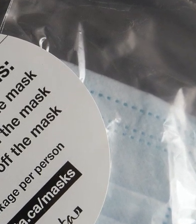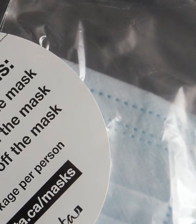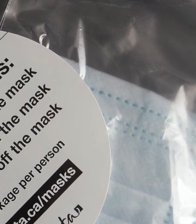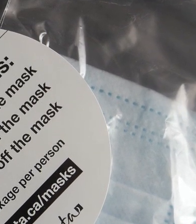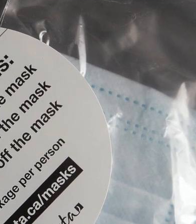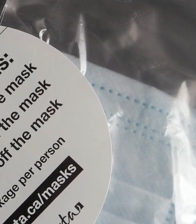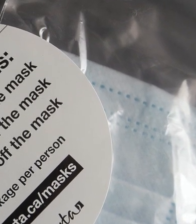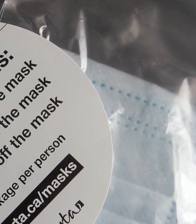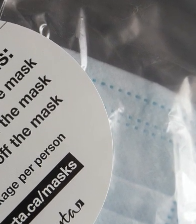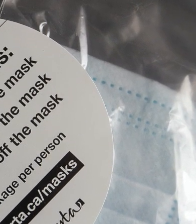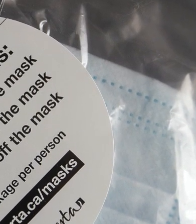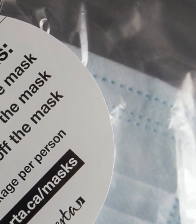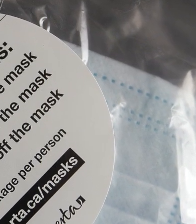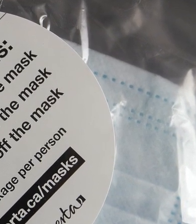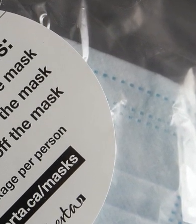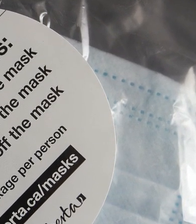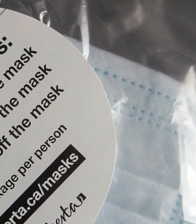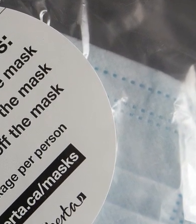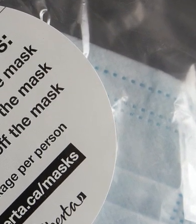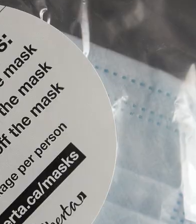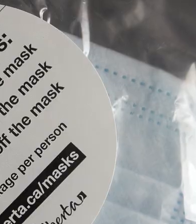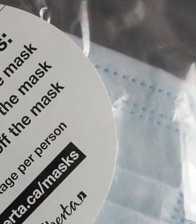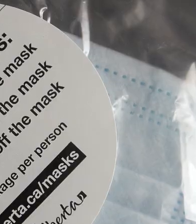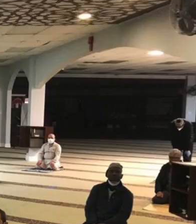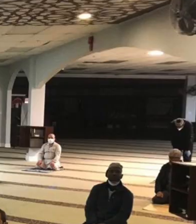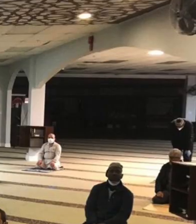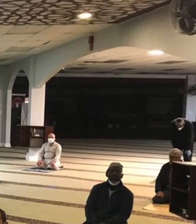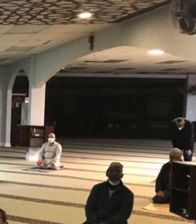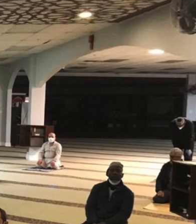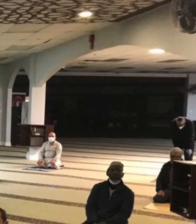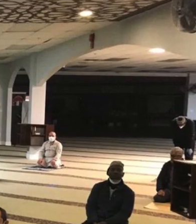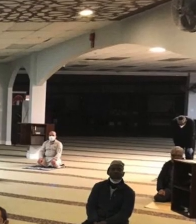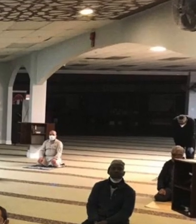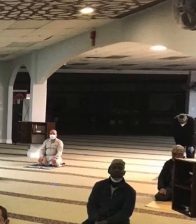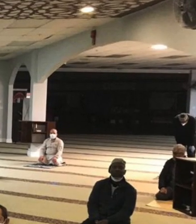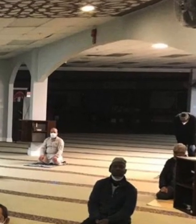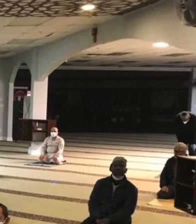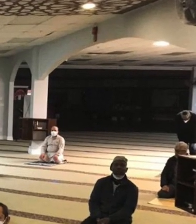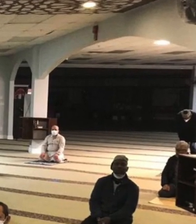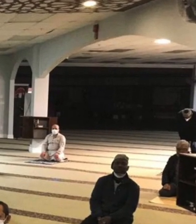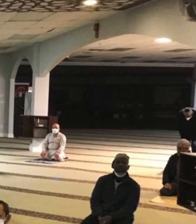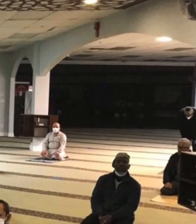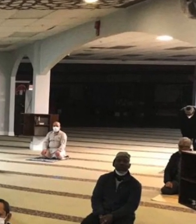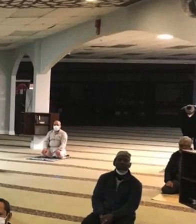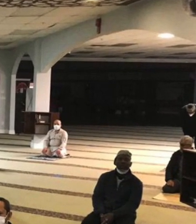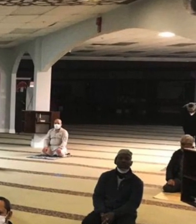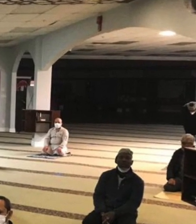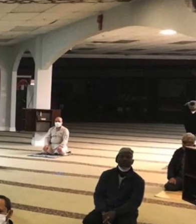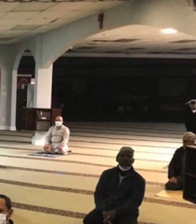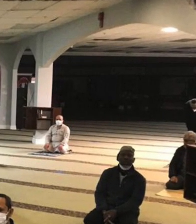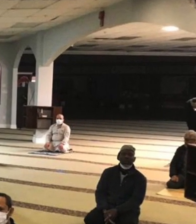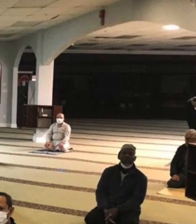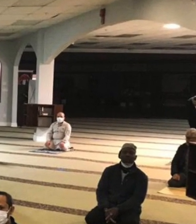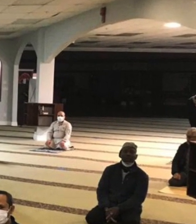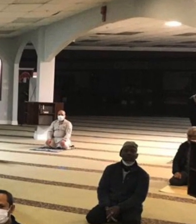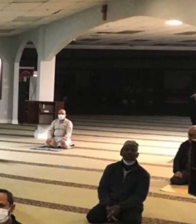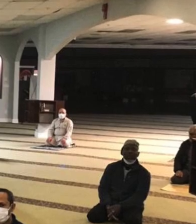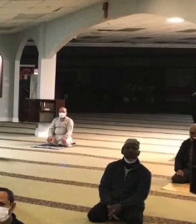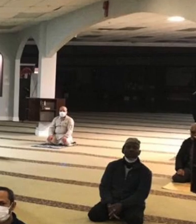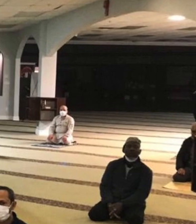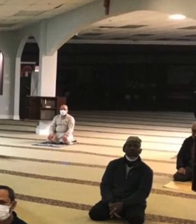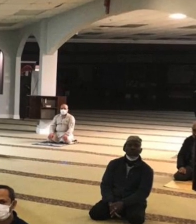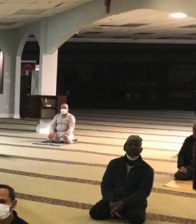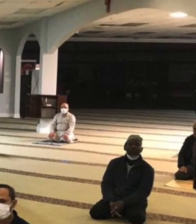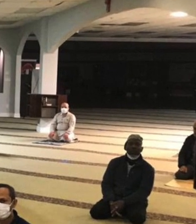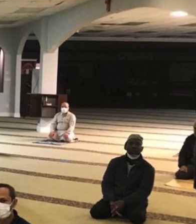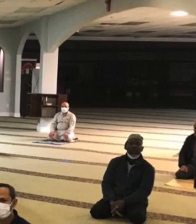seriously, that they are being responsible for their actions and that we are collectively able to prevent the spread. I think it is important for